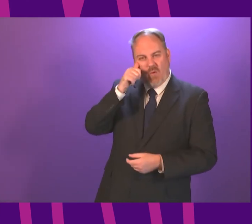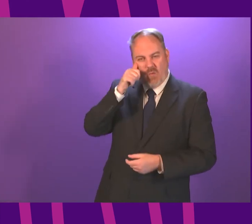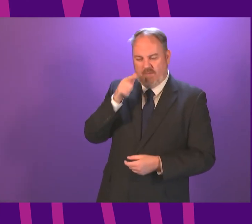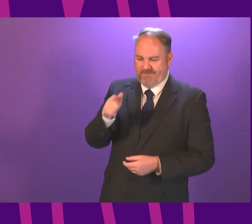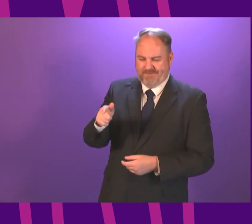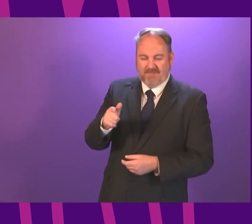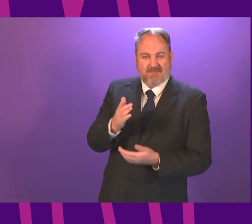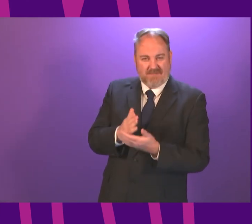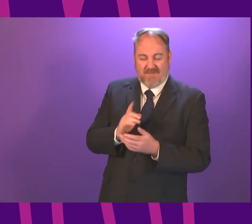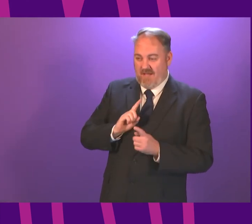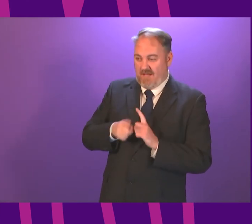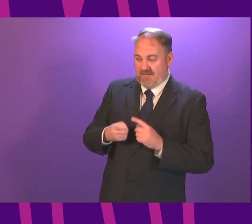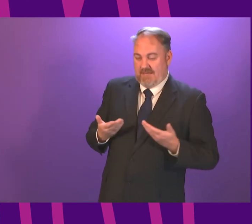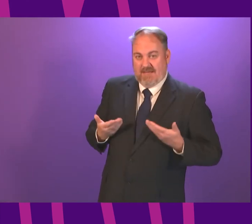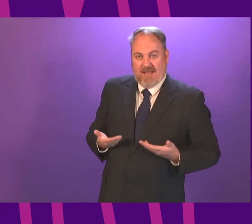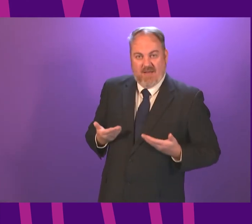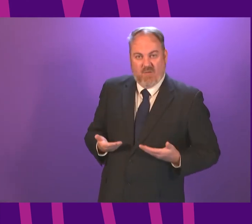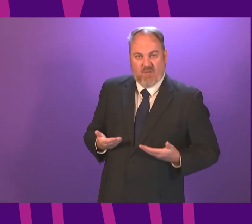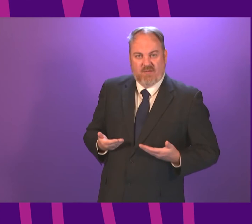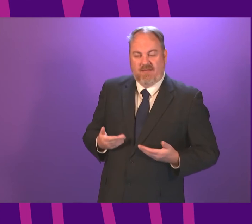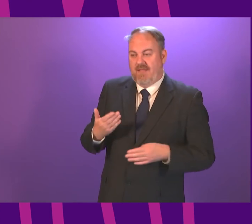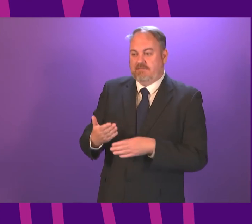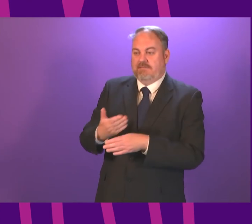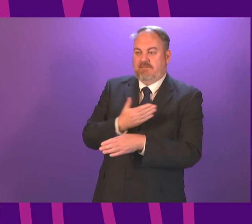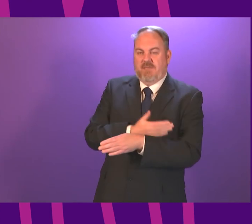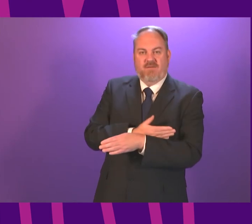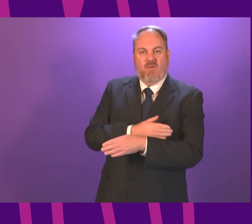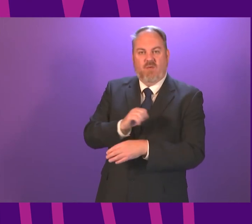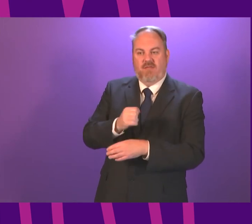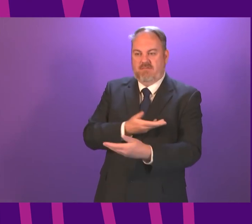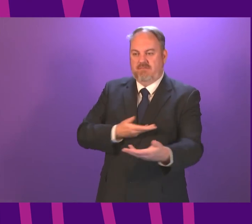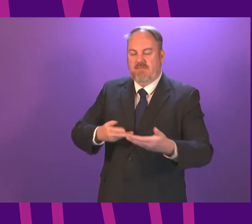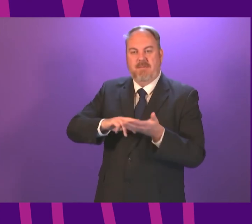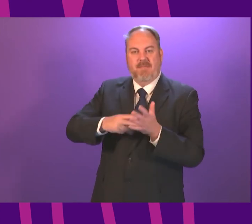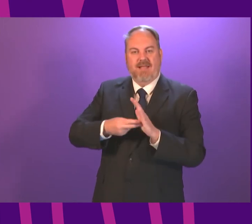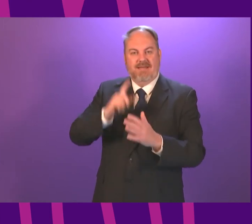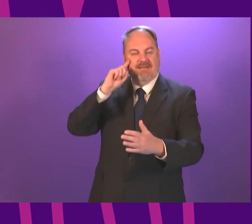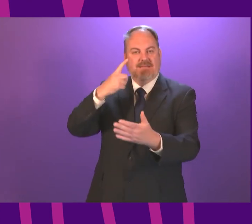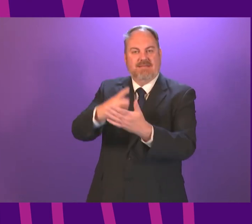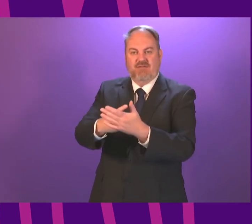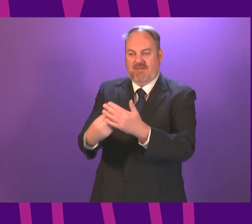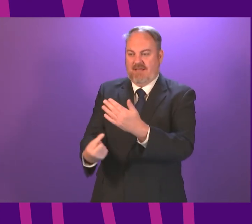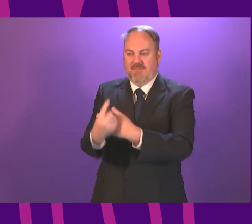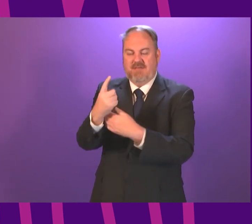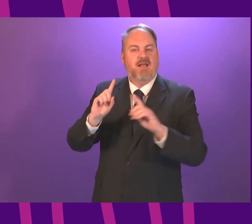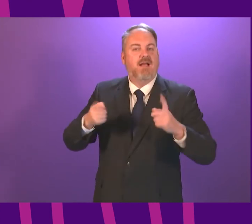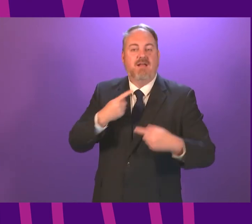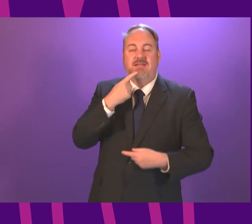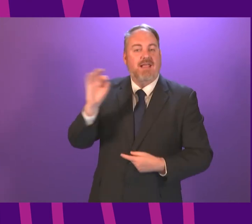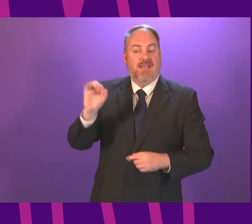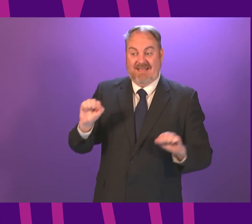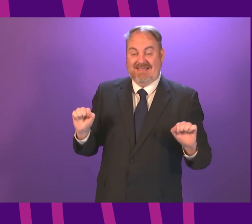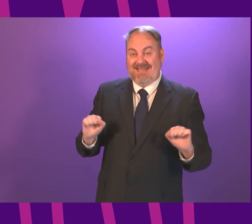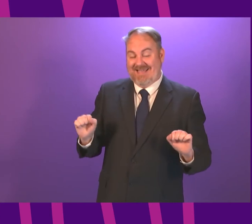was to answer that question, that in any way pre-empted or prejudged any planning decisions that may ultimately come to the Scottish Ministers,